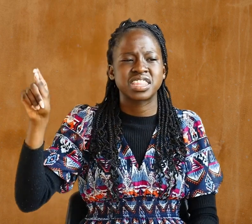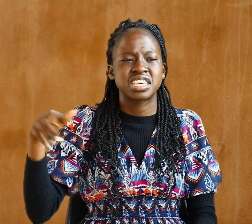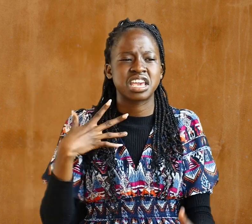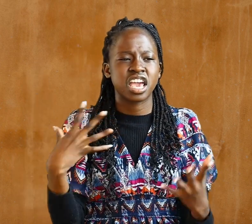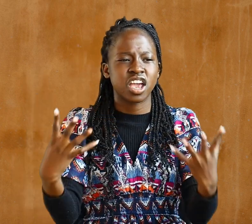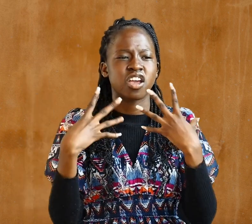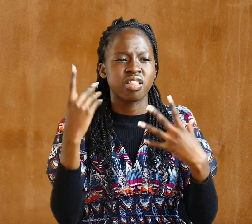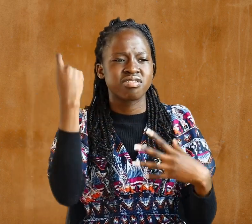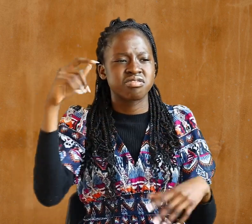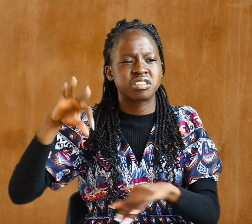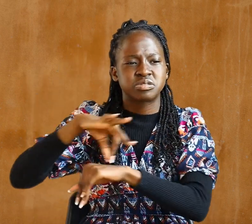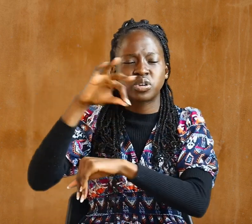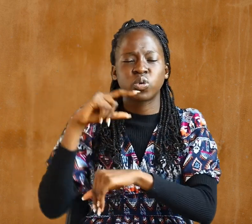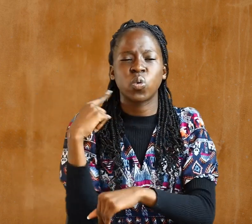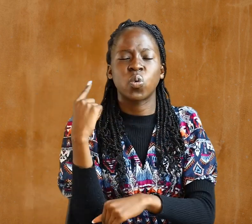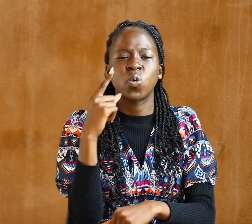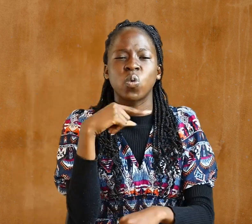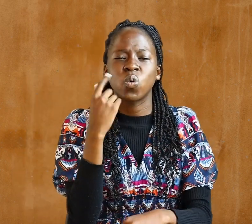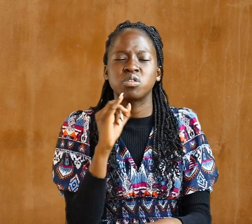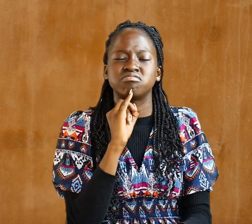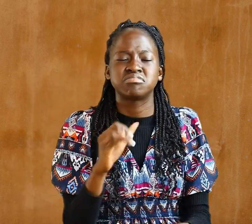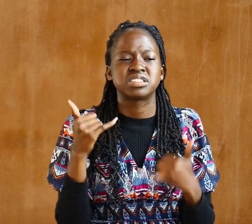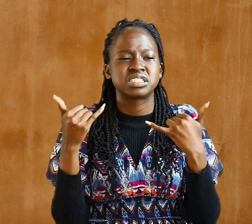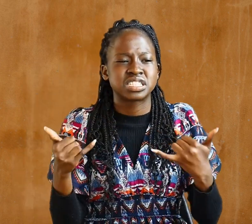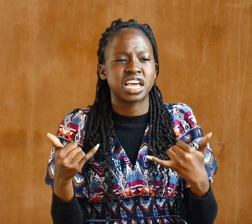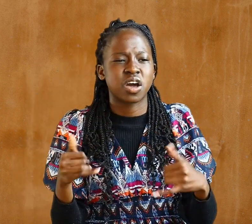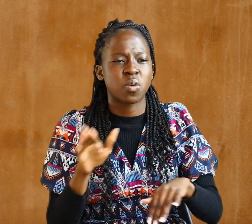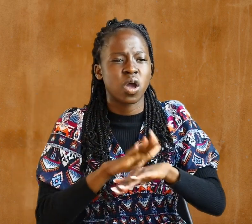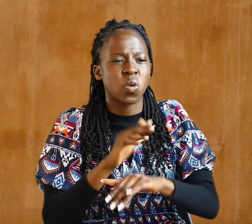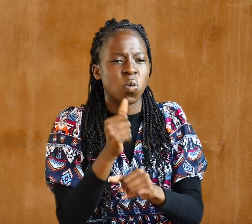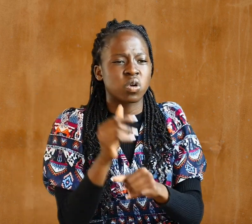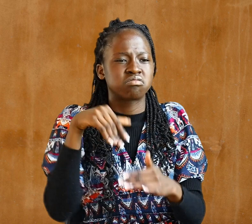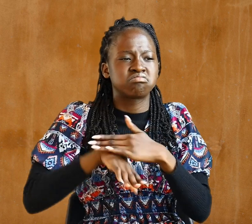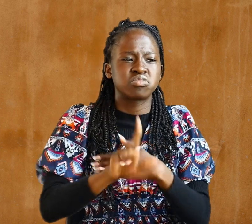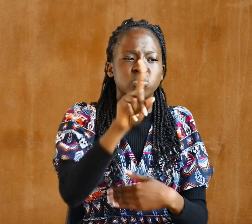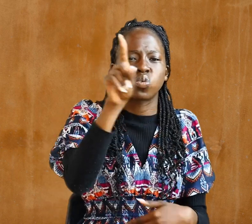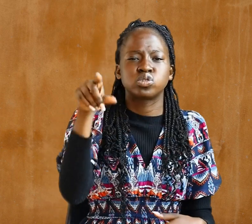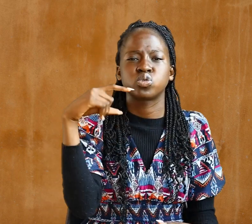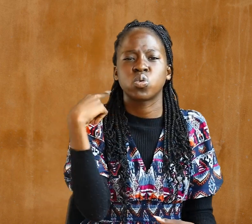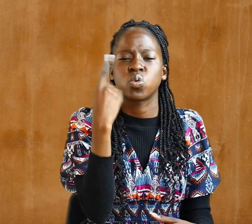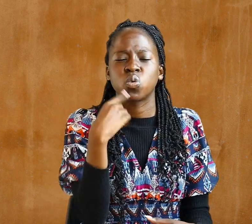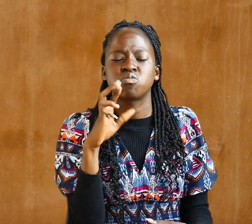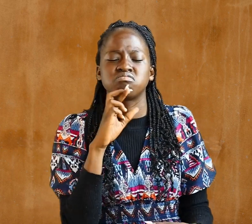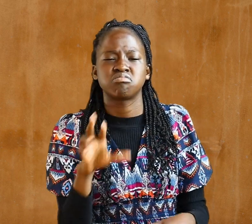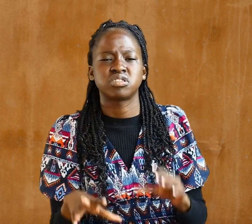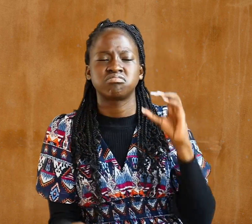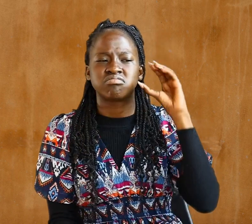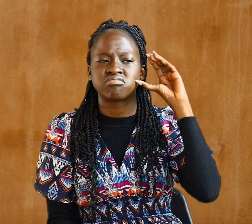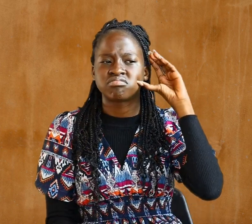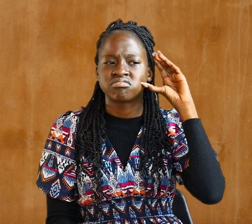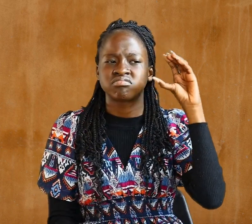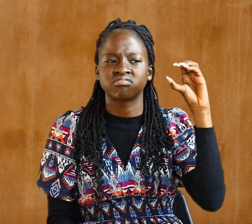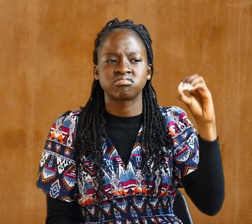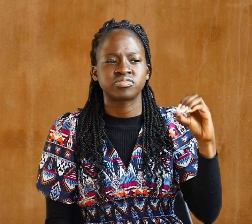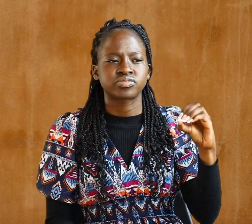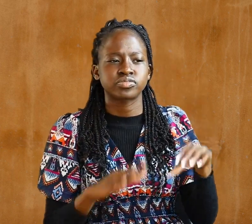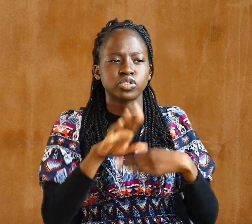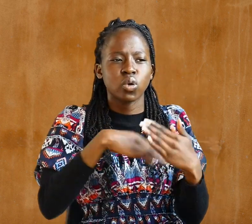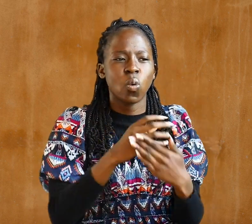who is now at work in those who are disobedient. All of us also lived